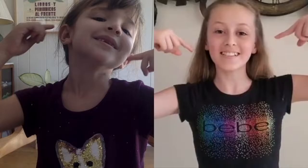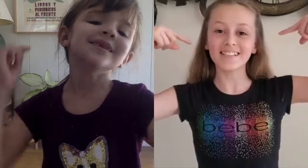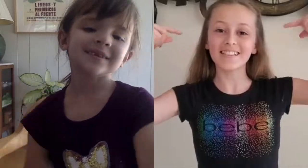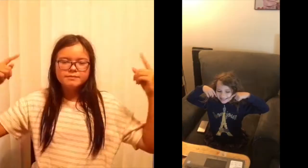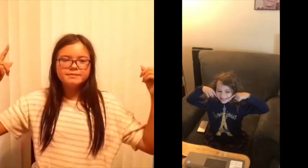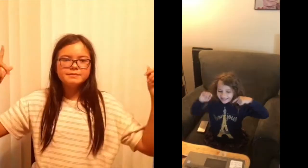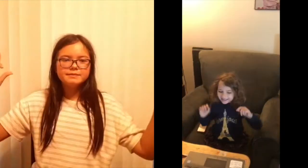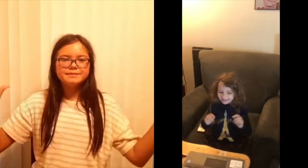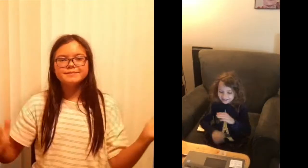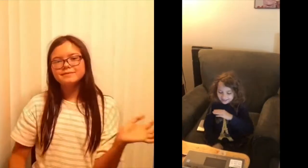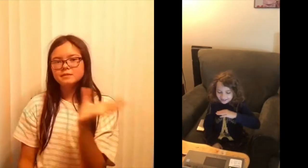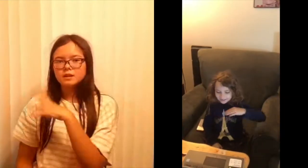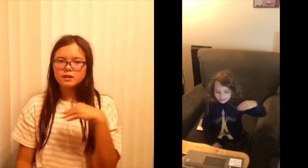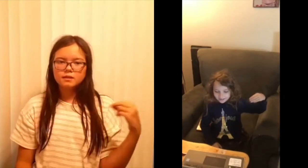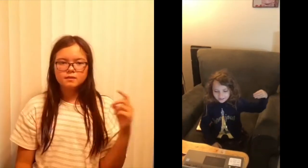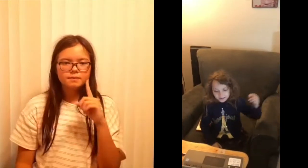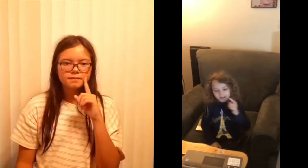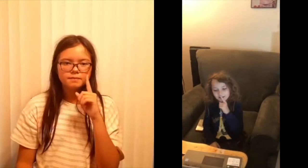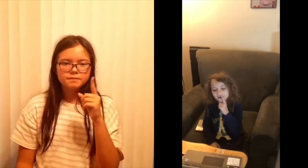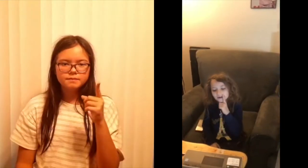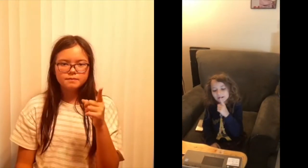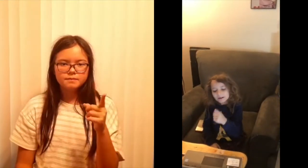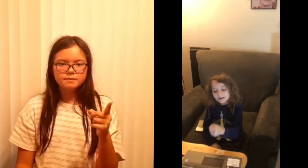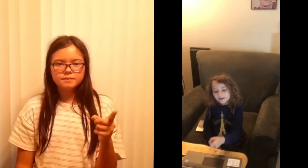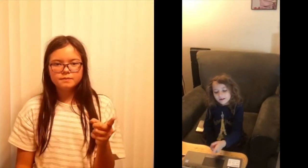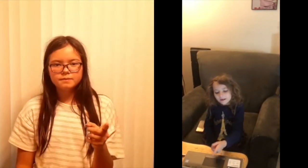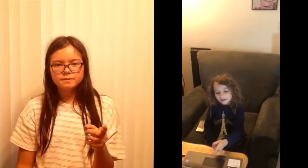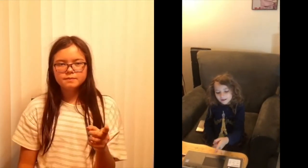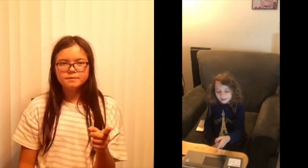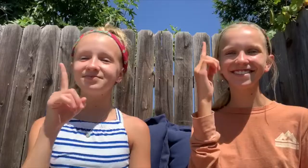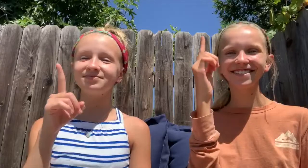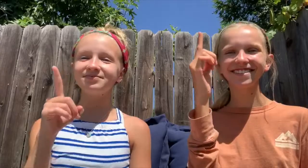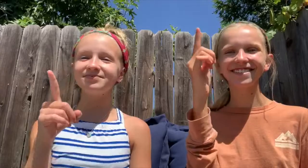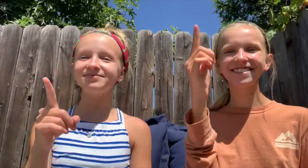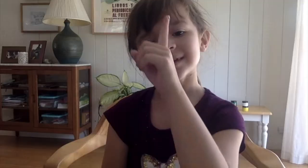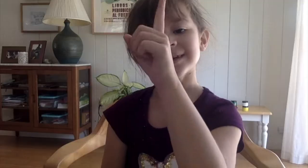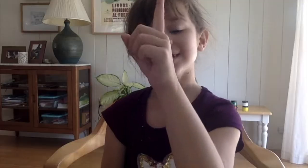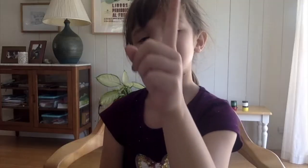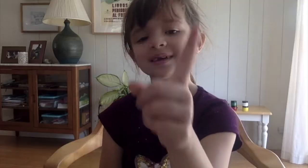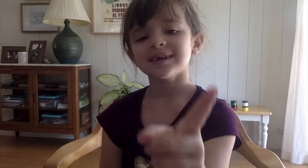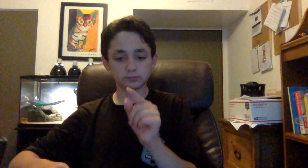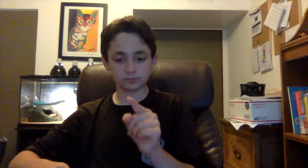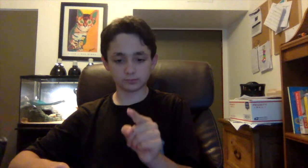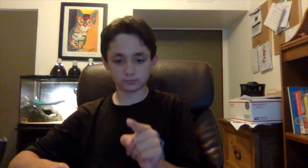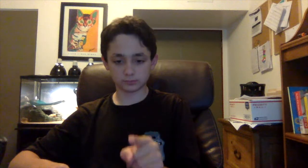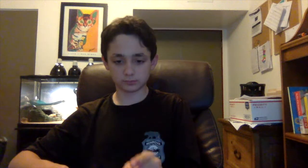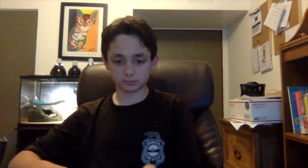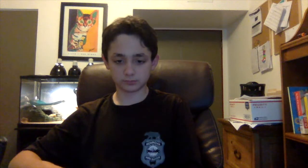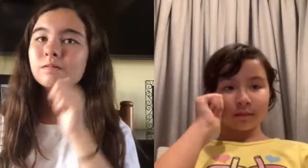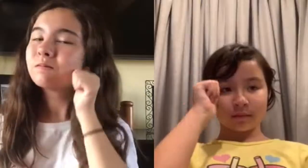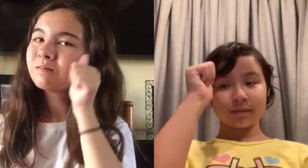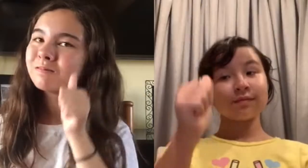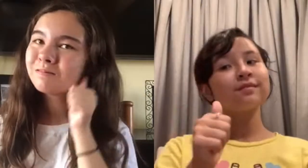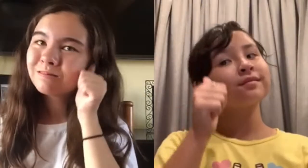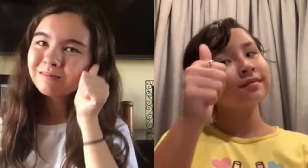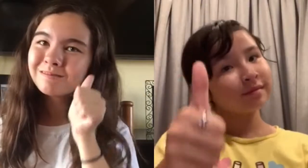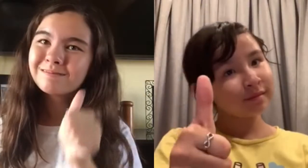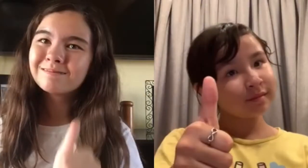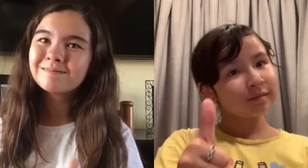And grin And Oh, the sun will